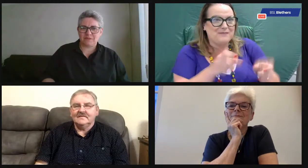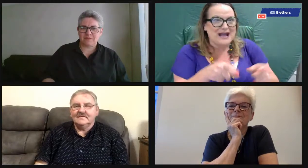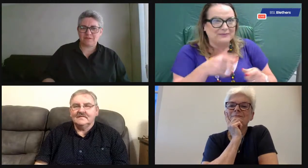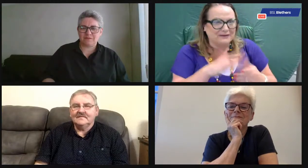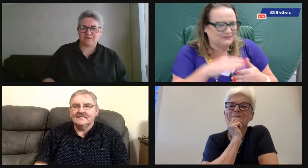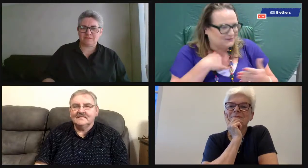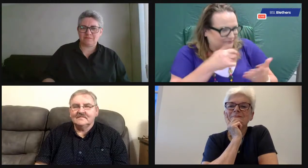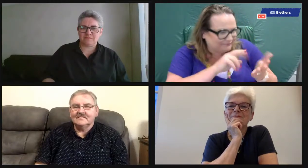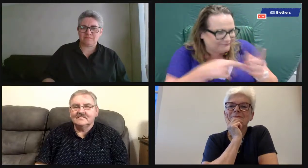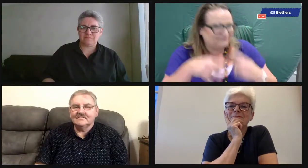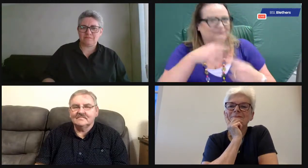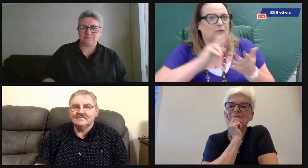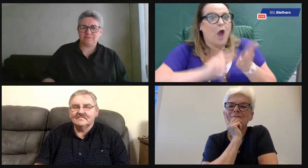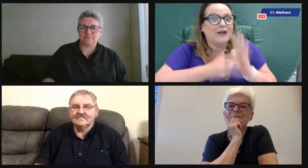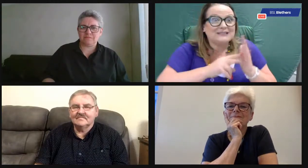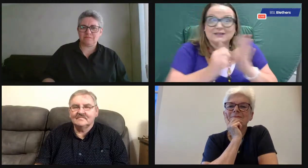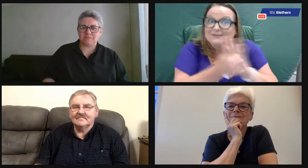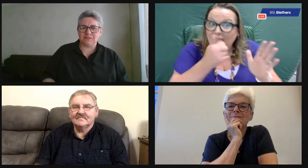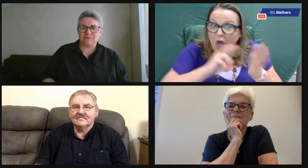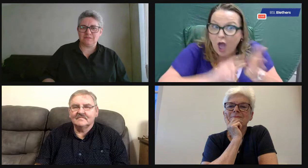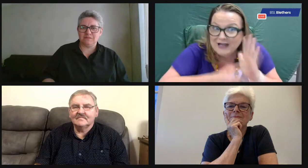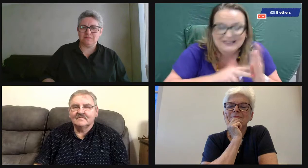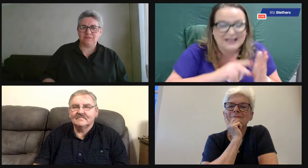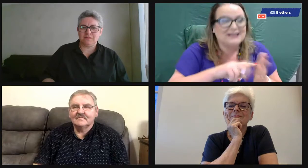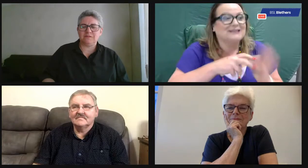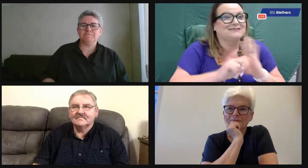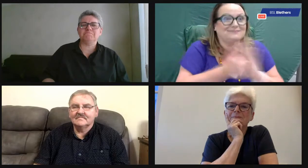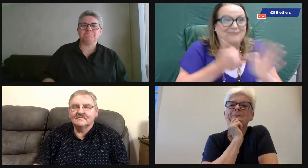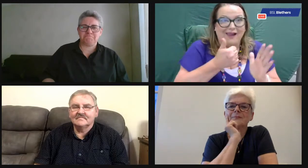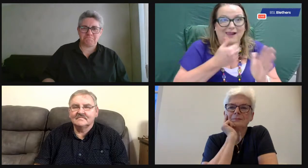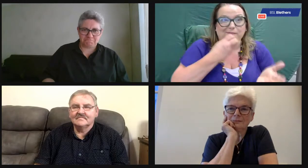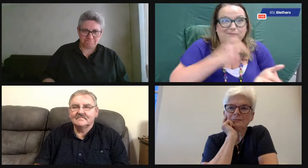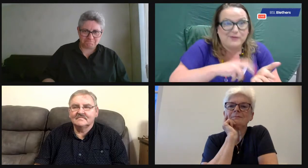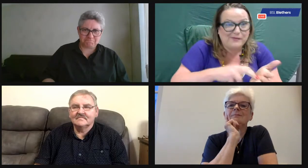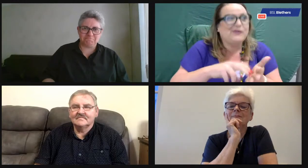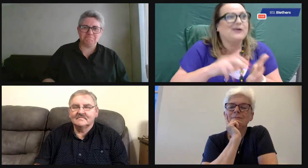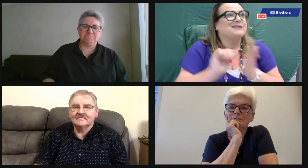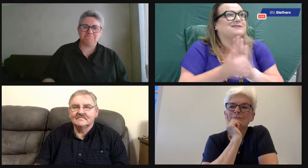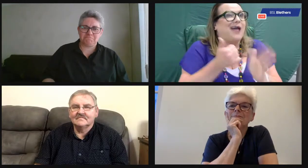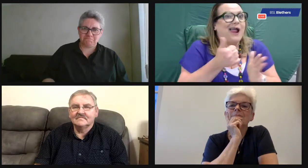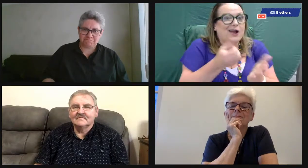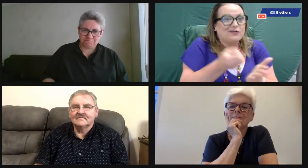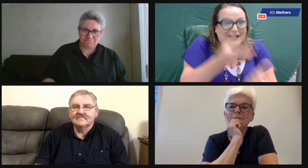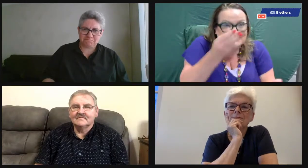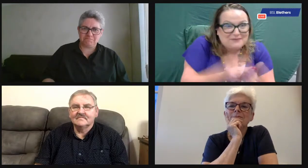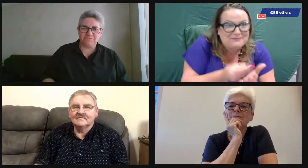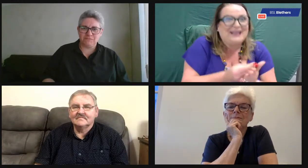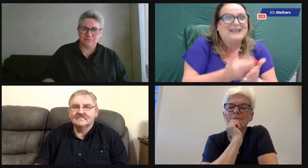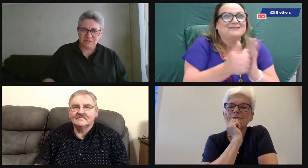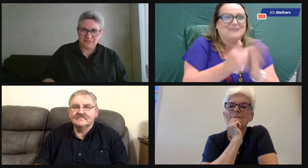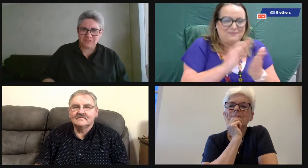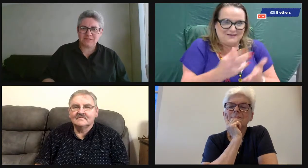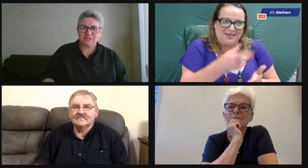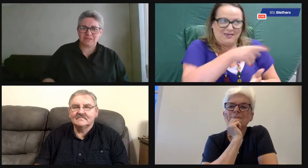empowered to work with young or older deafblind people. I've got those extra skills that I've learned. I know how to